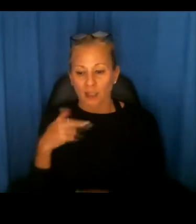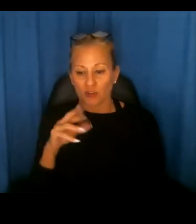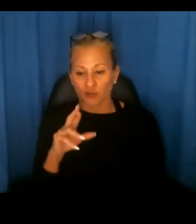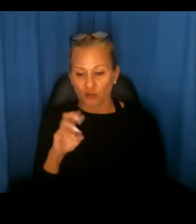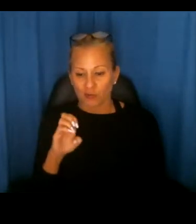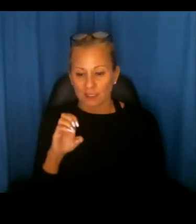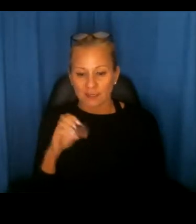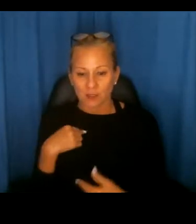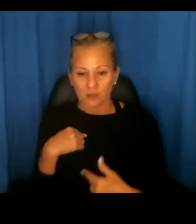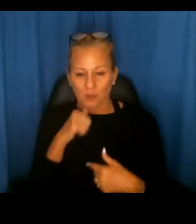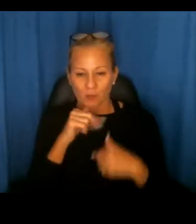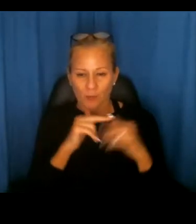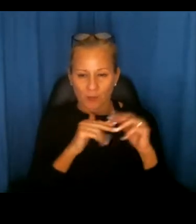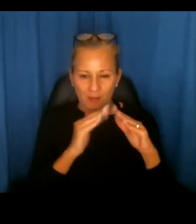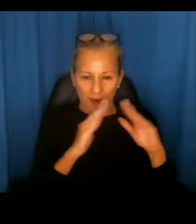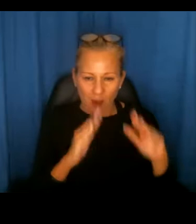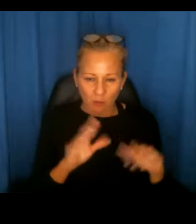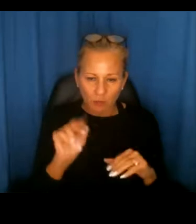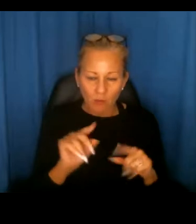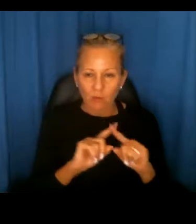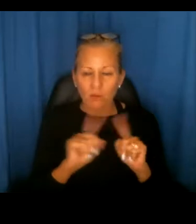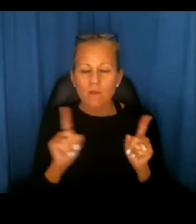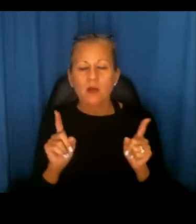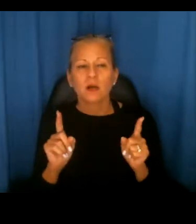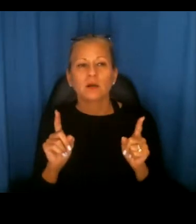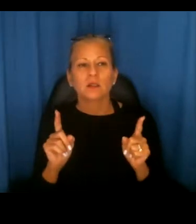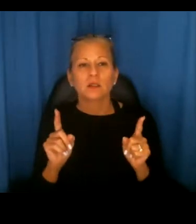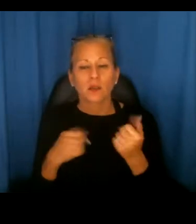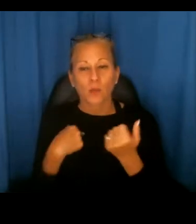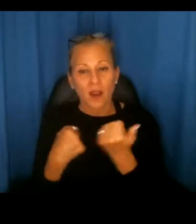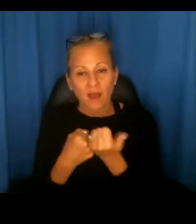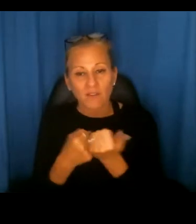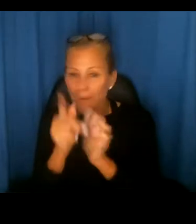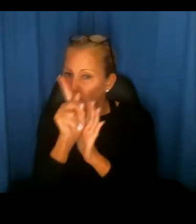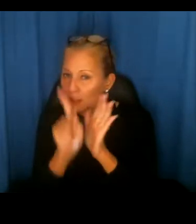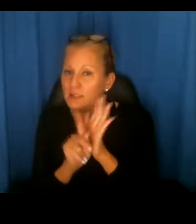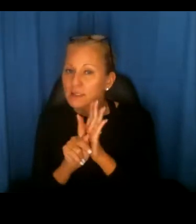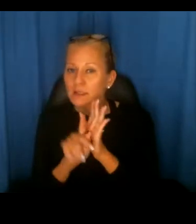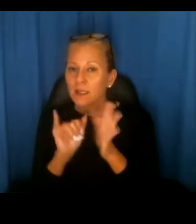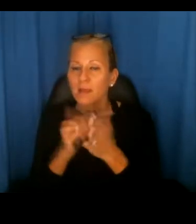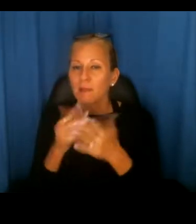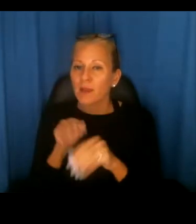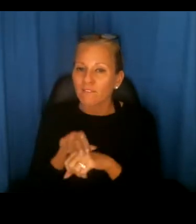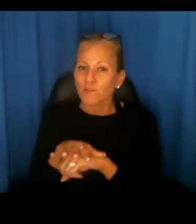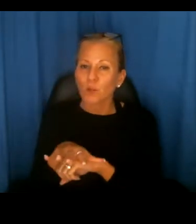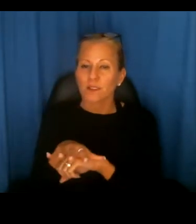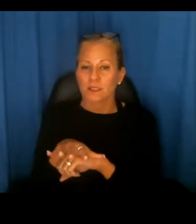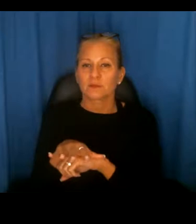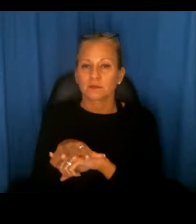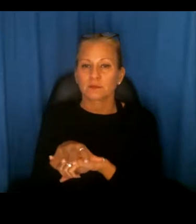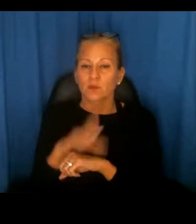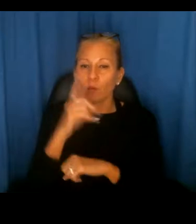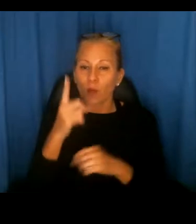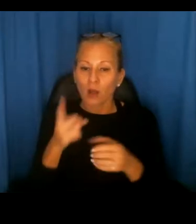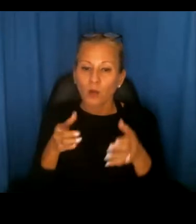houses, but of course, um, we, uh, advocate policy that may influence that, uh, one